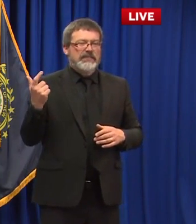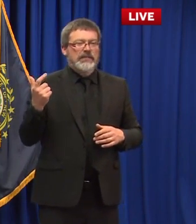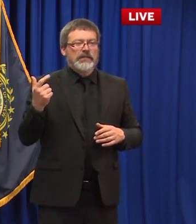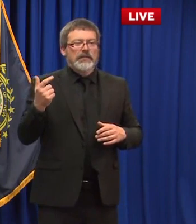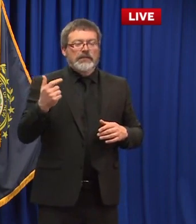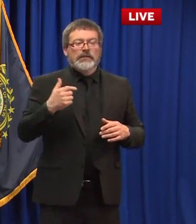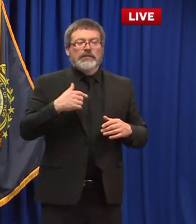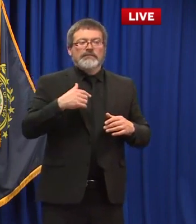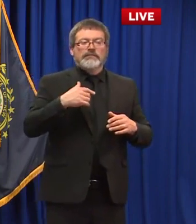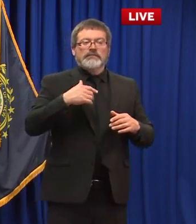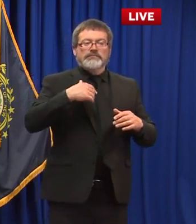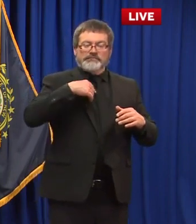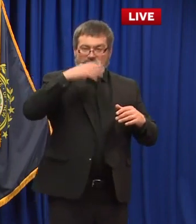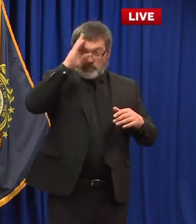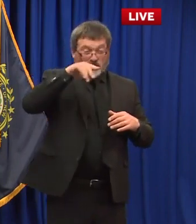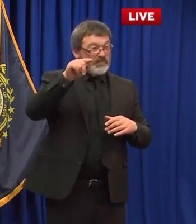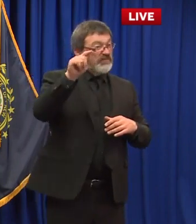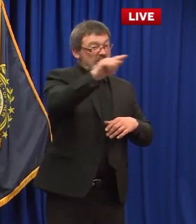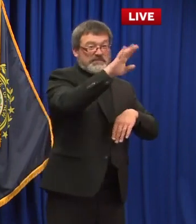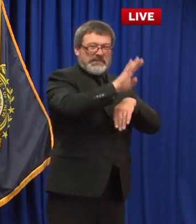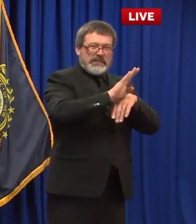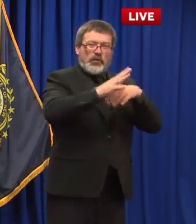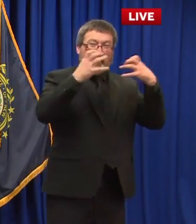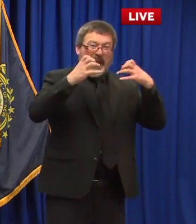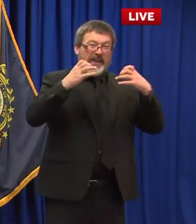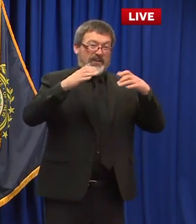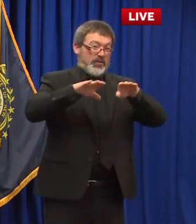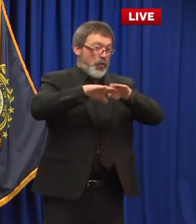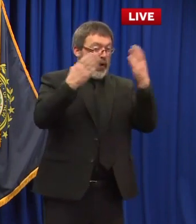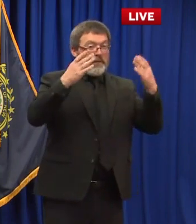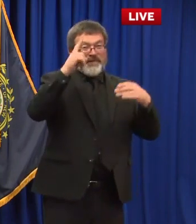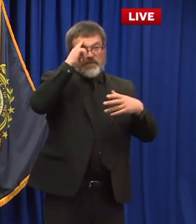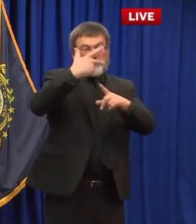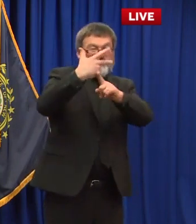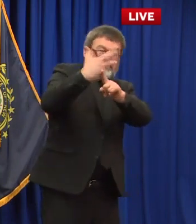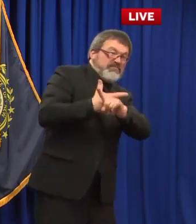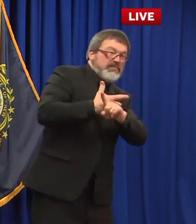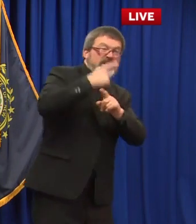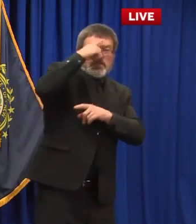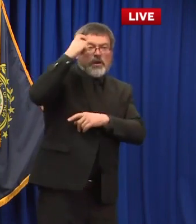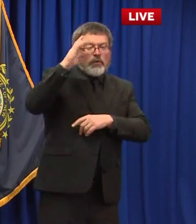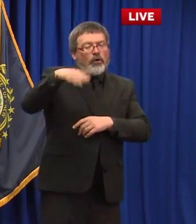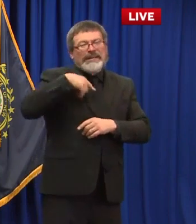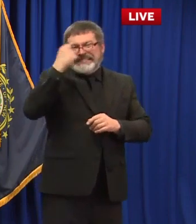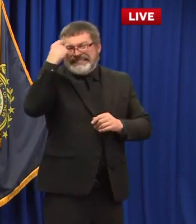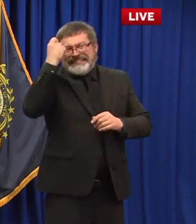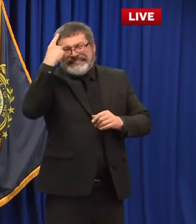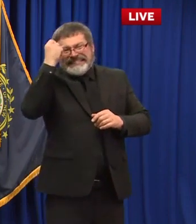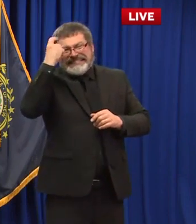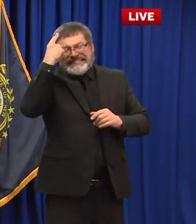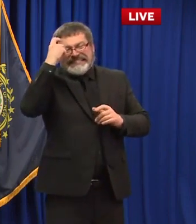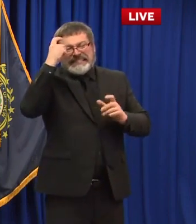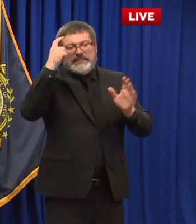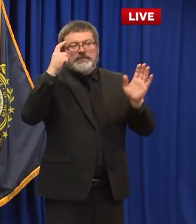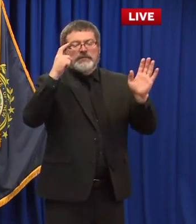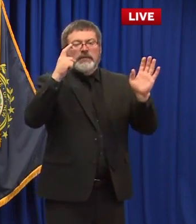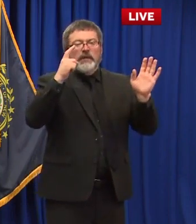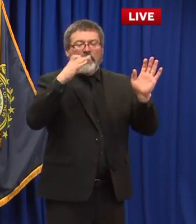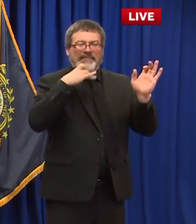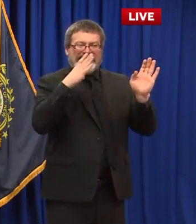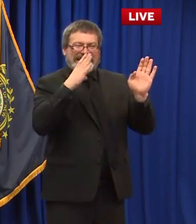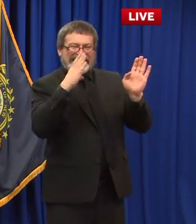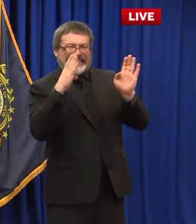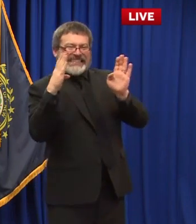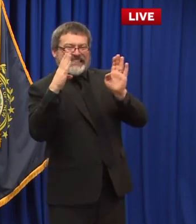lose some of those key weekends to make it economically viable to open at all so we we appreciate that we've heard that message and again we'll try to meet those deadlines